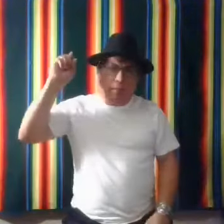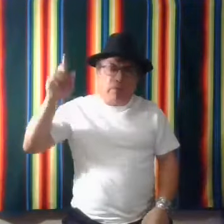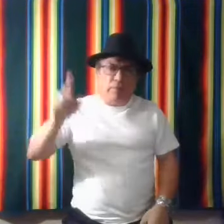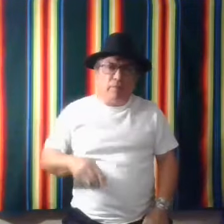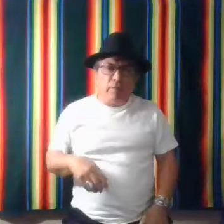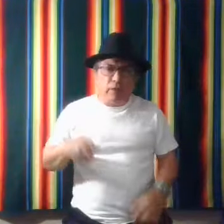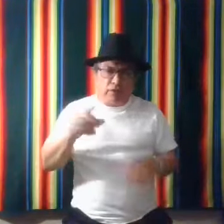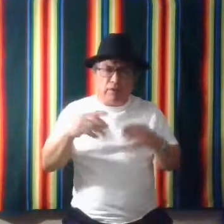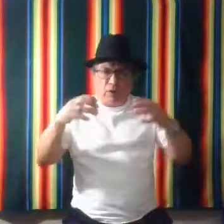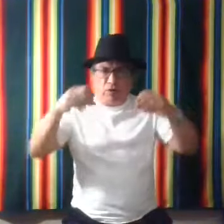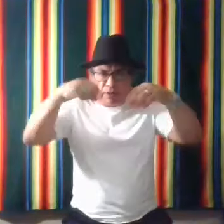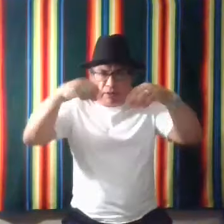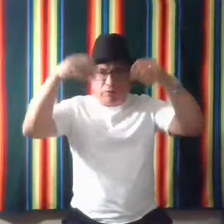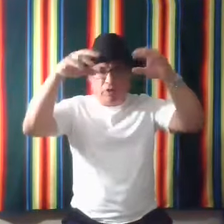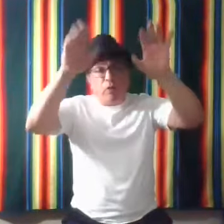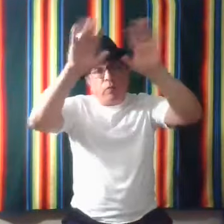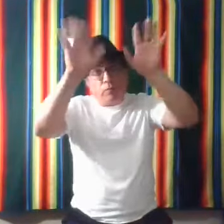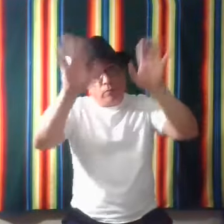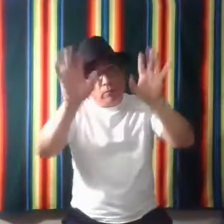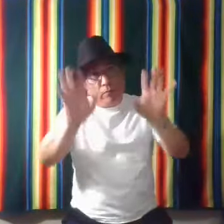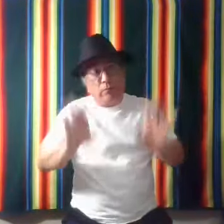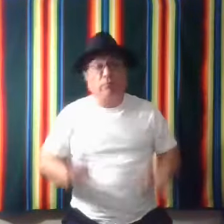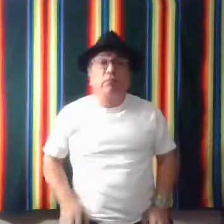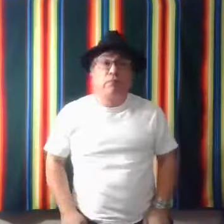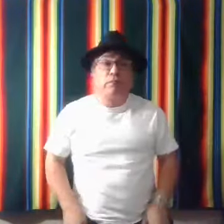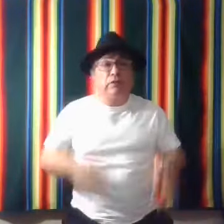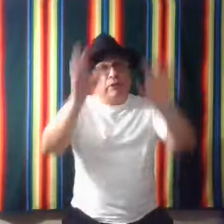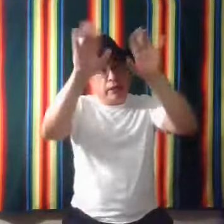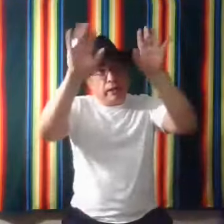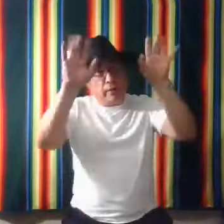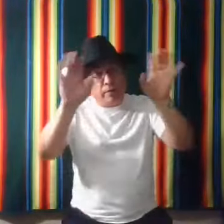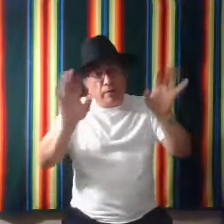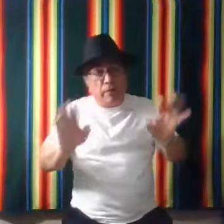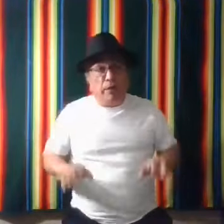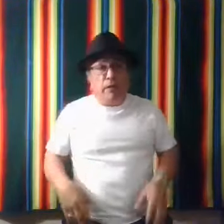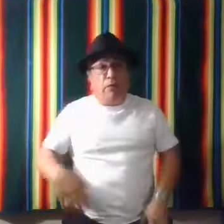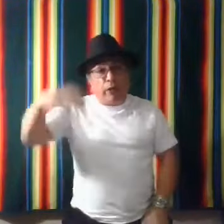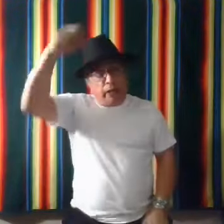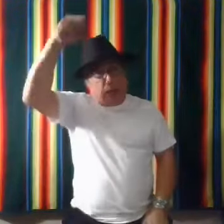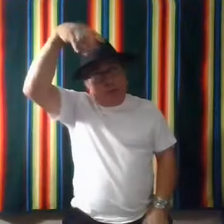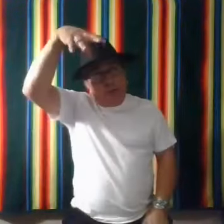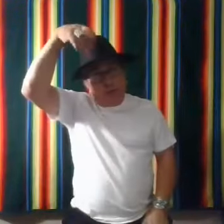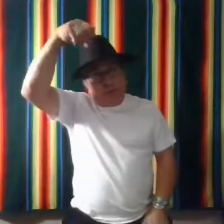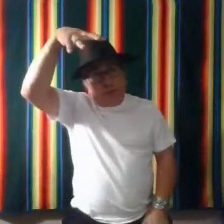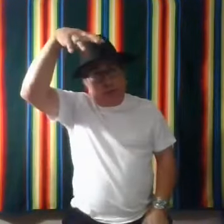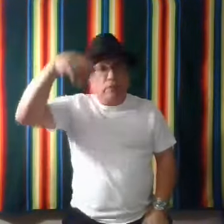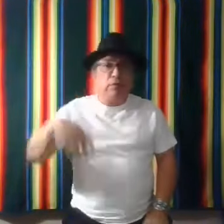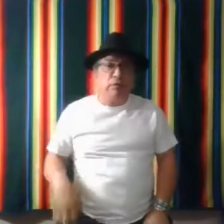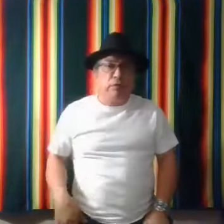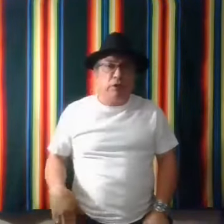um that's you know the sign for snow it's like that rain you